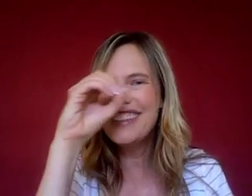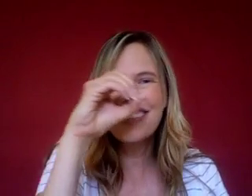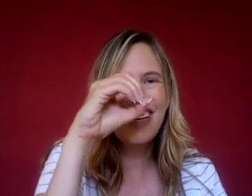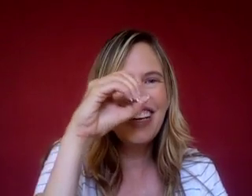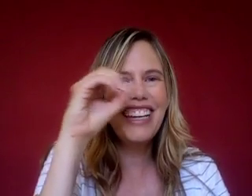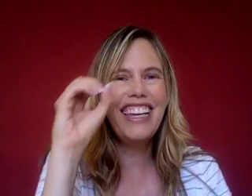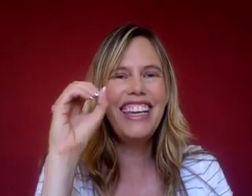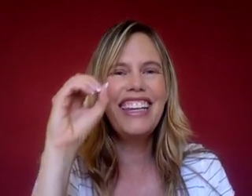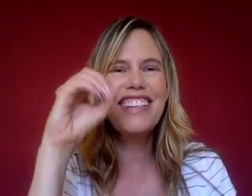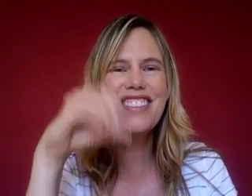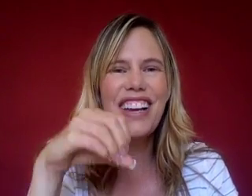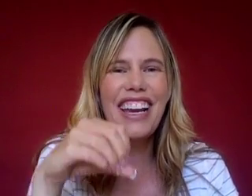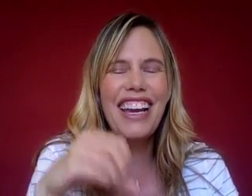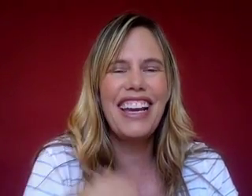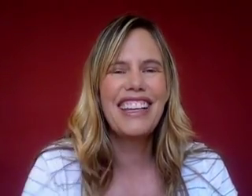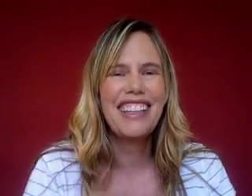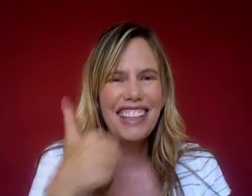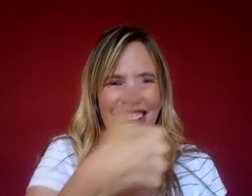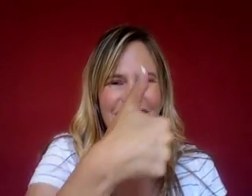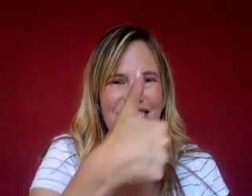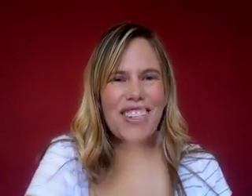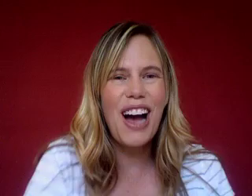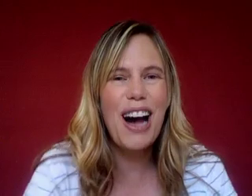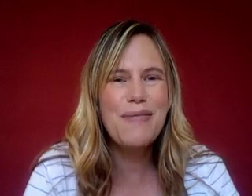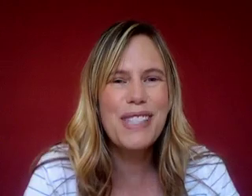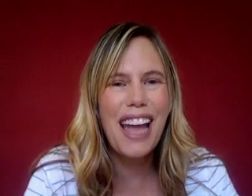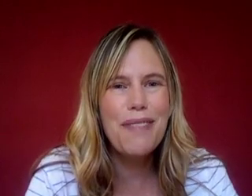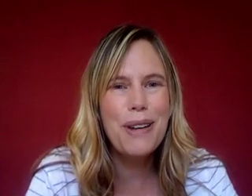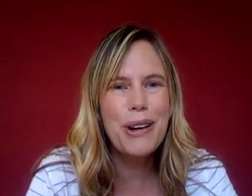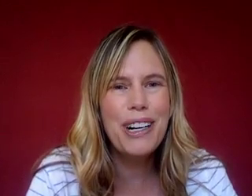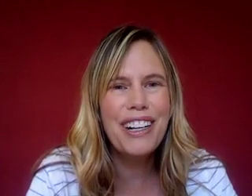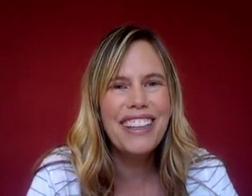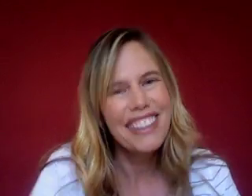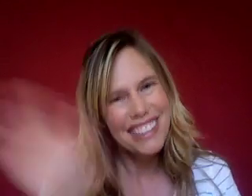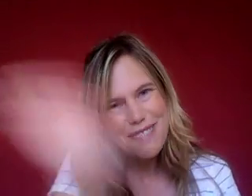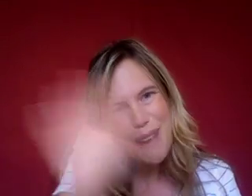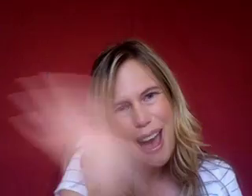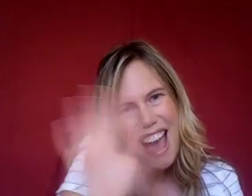swinging in a tree. Good job, Samuel. Bye!